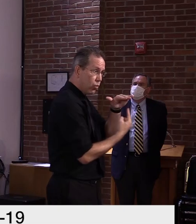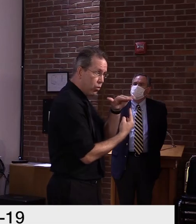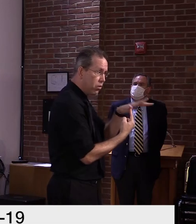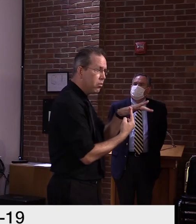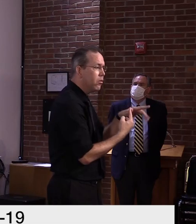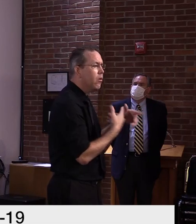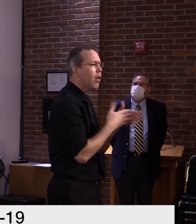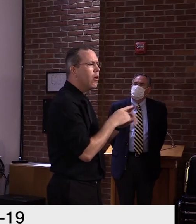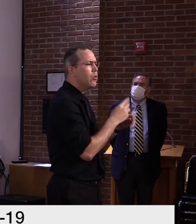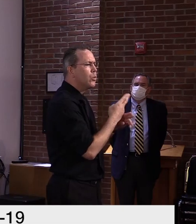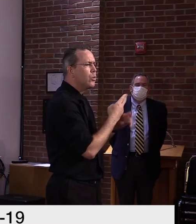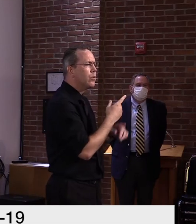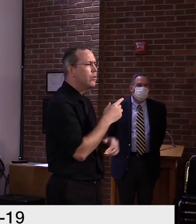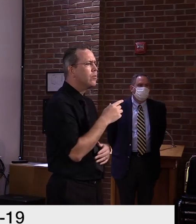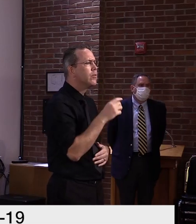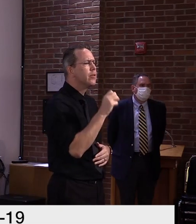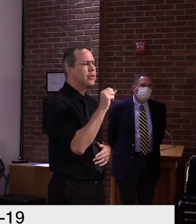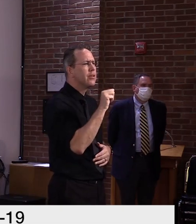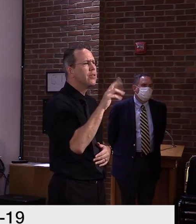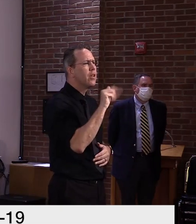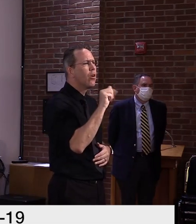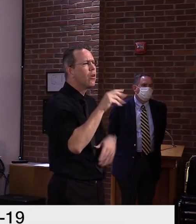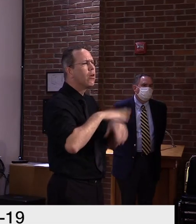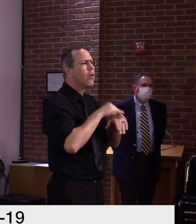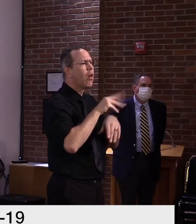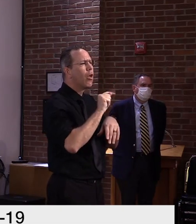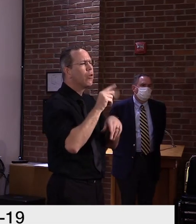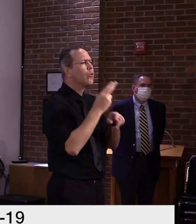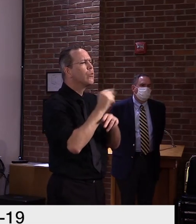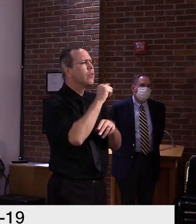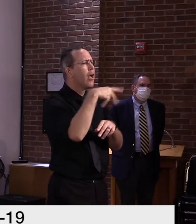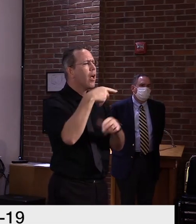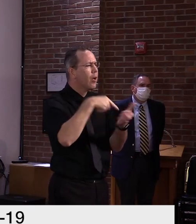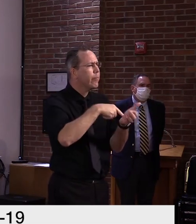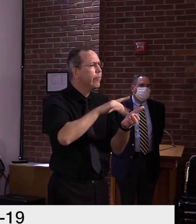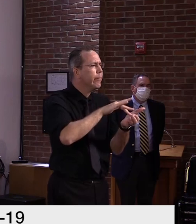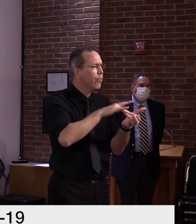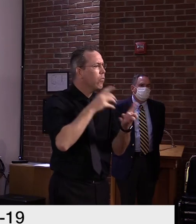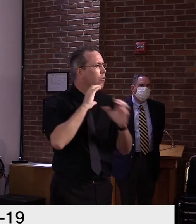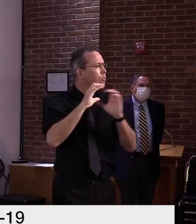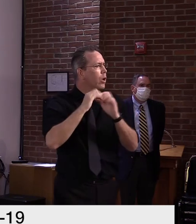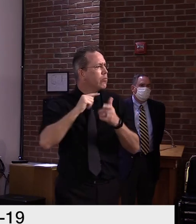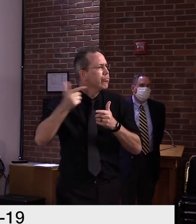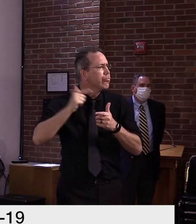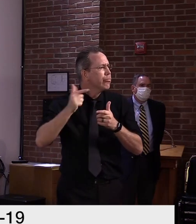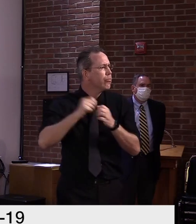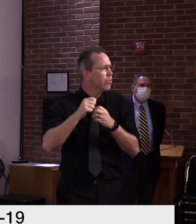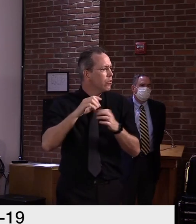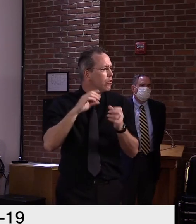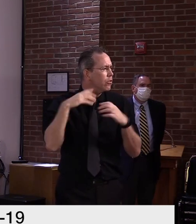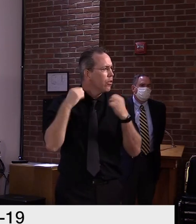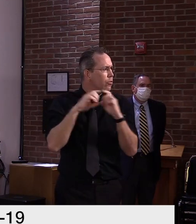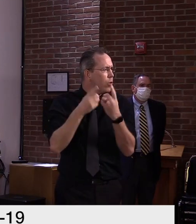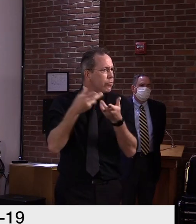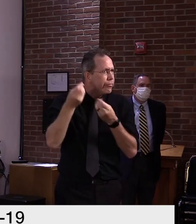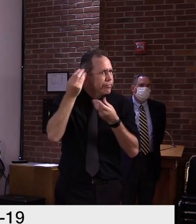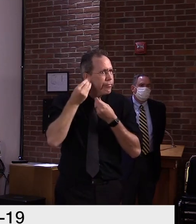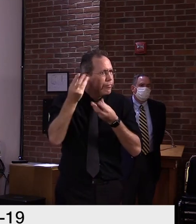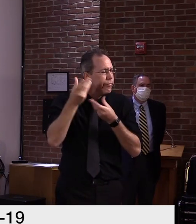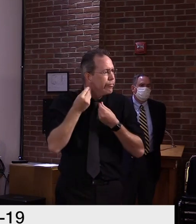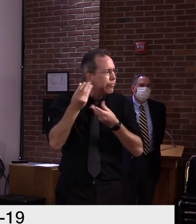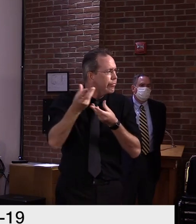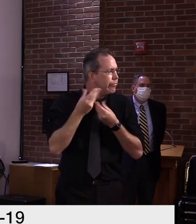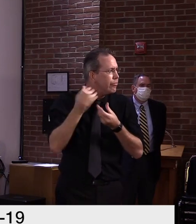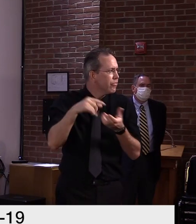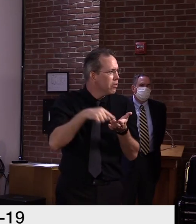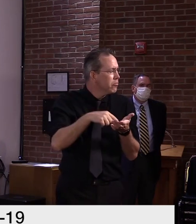system to connect with us and, uh, get the proper, uh, education and advice that they need and reporting mechanism on a